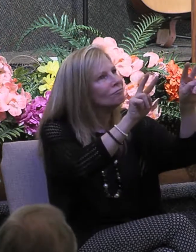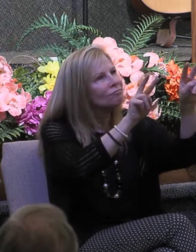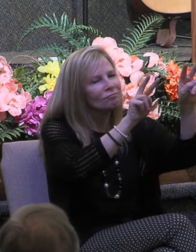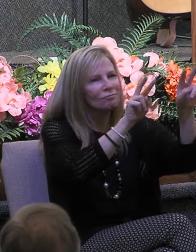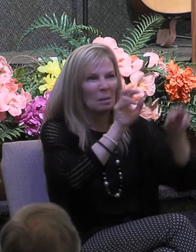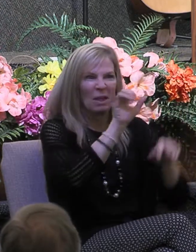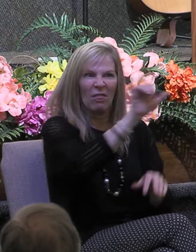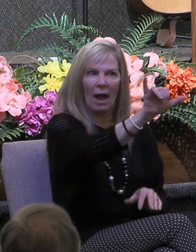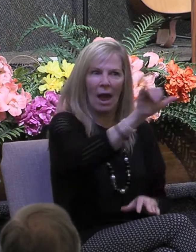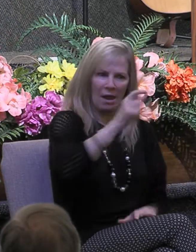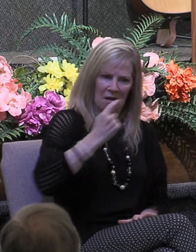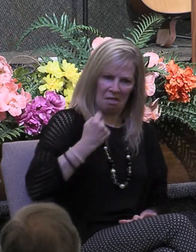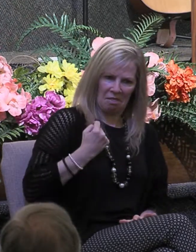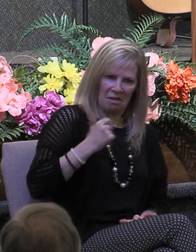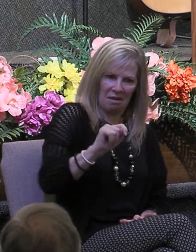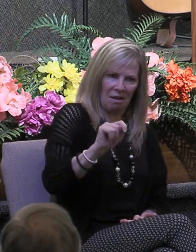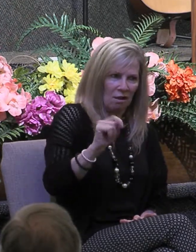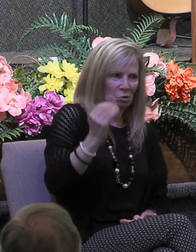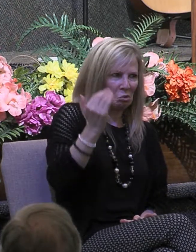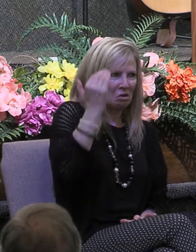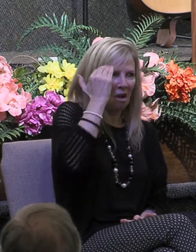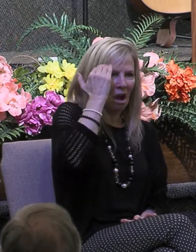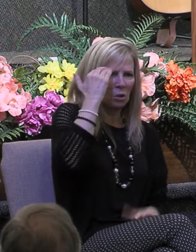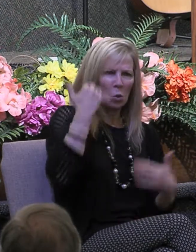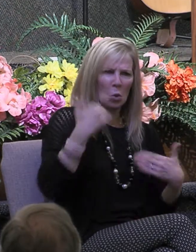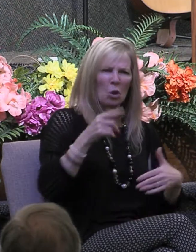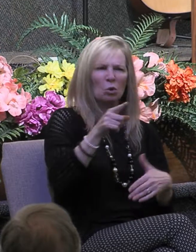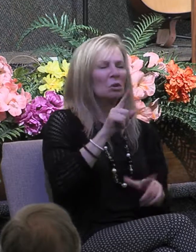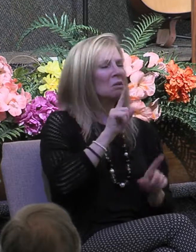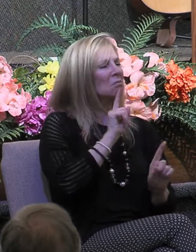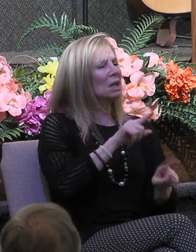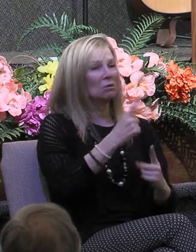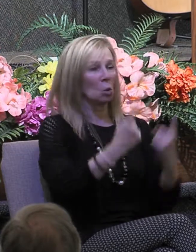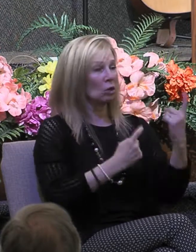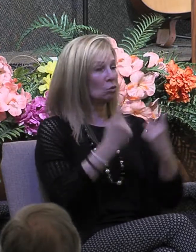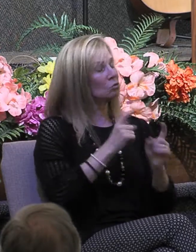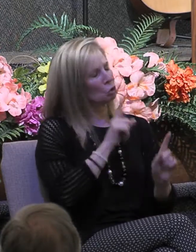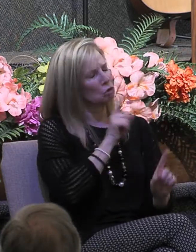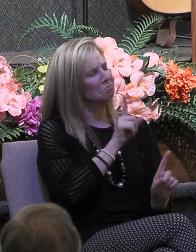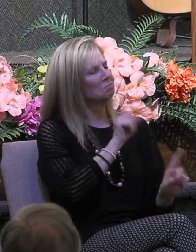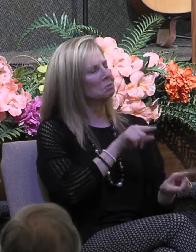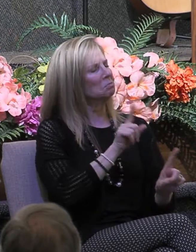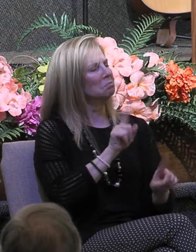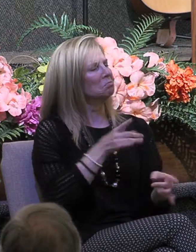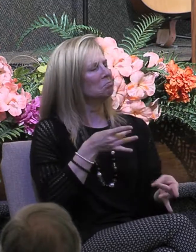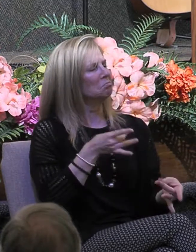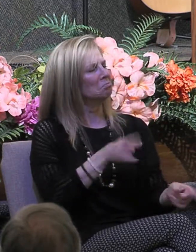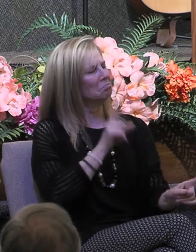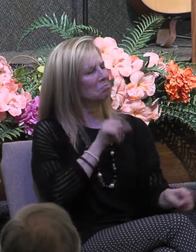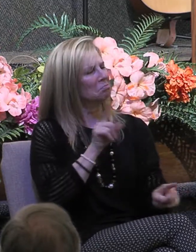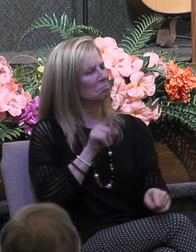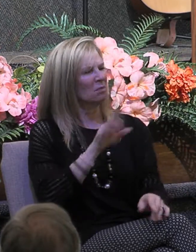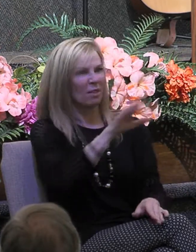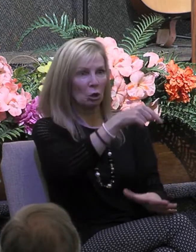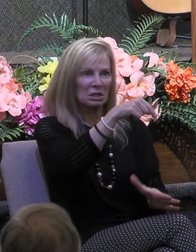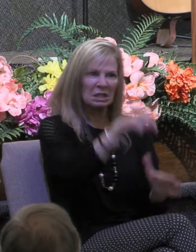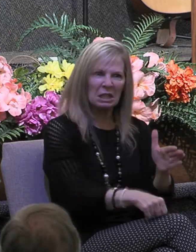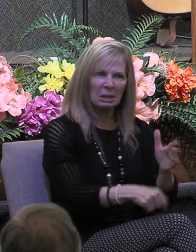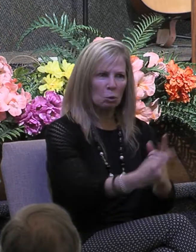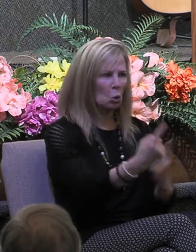knowledge would give you the ability to answer all their questions their deepest questions to provide answers to those